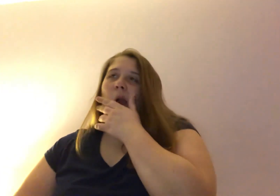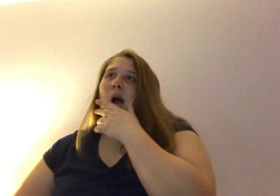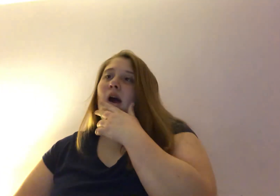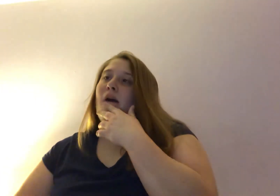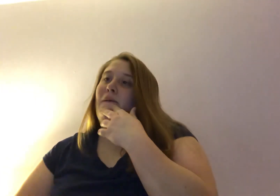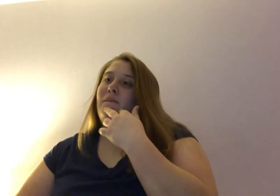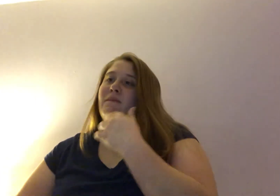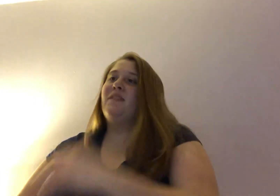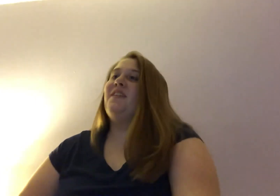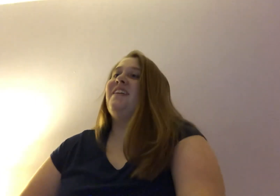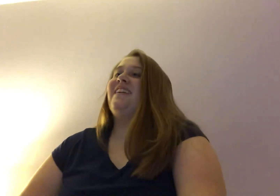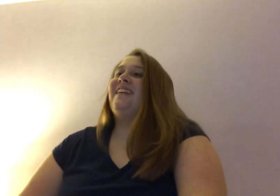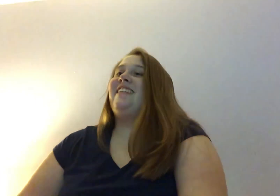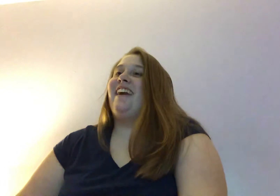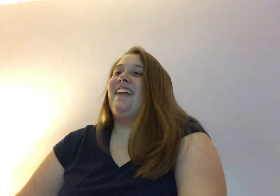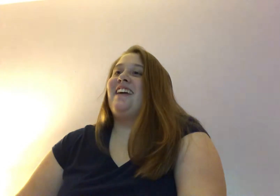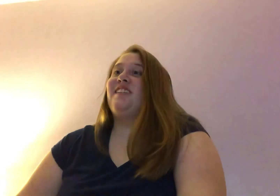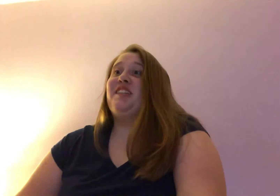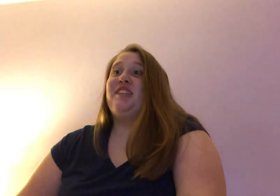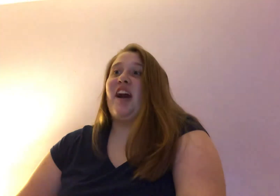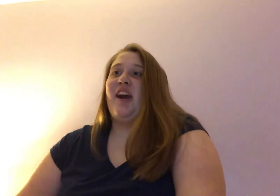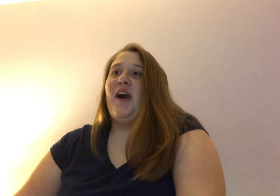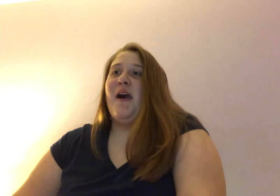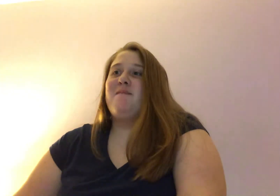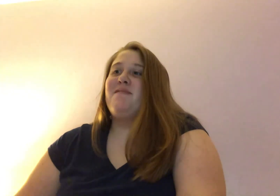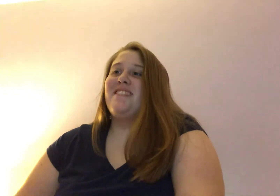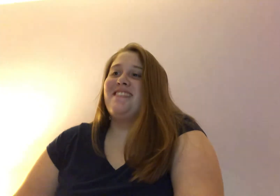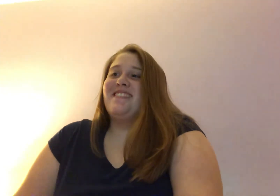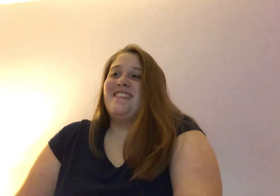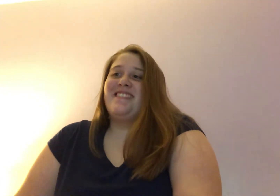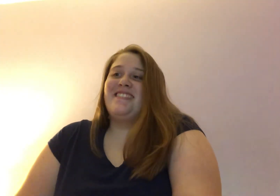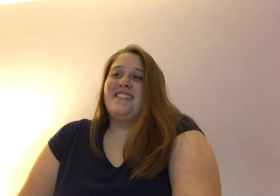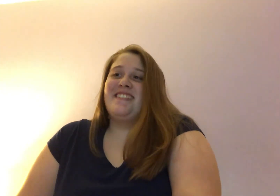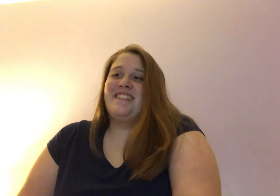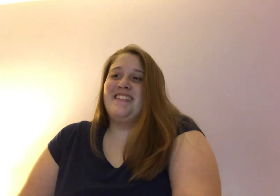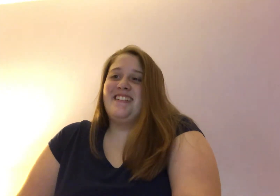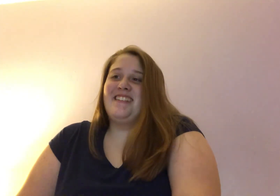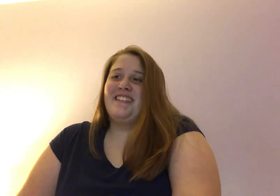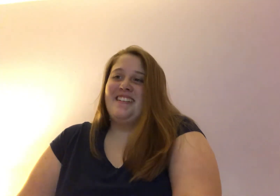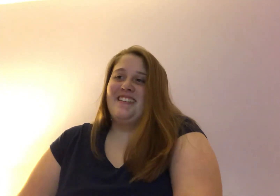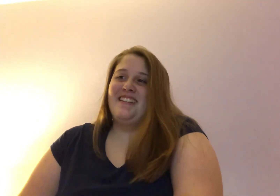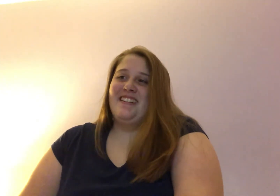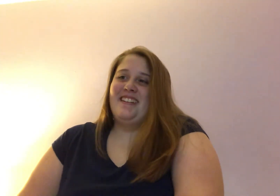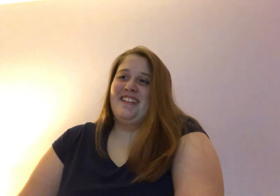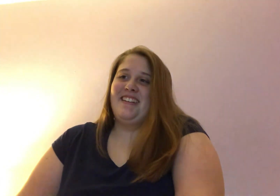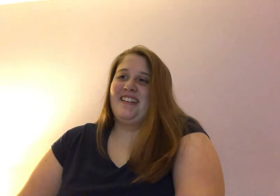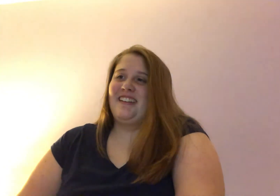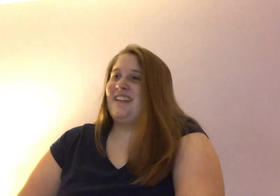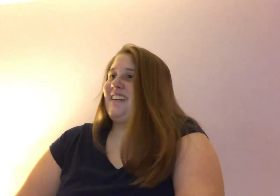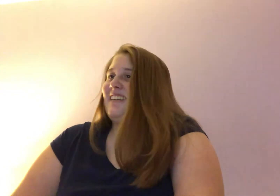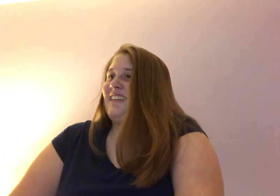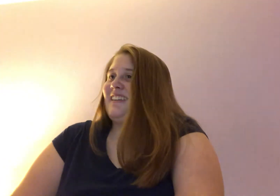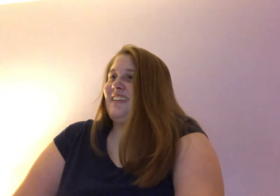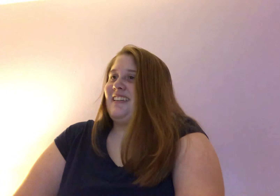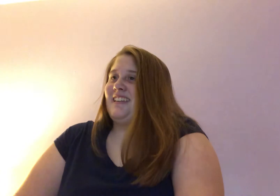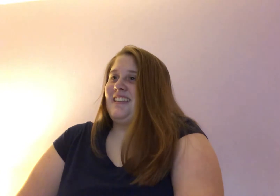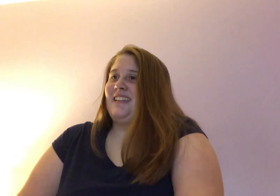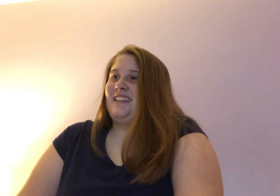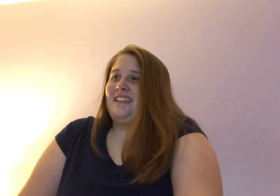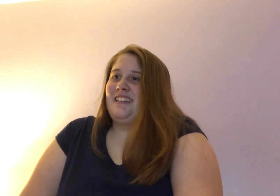Um, Danny, shut up. No, it's just like, no, it's just, well, it looks like you're one of those